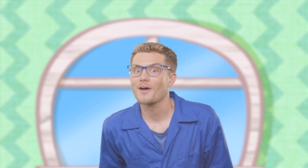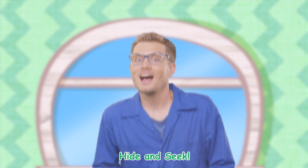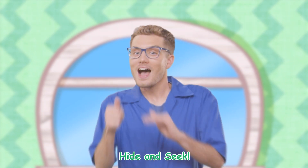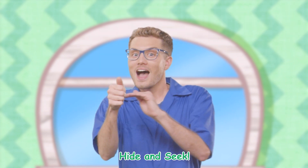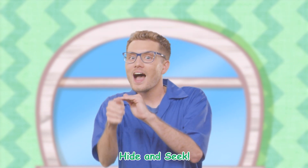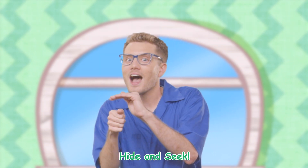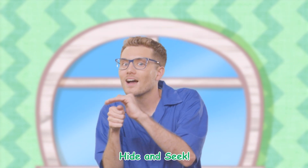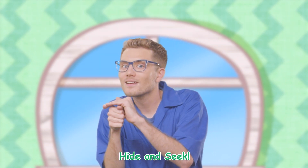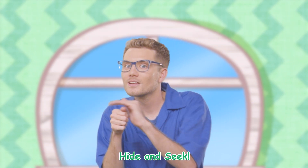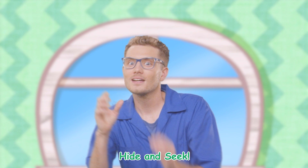Hide and seek.